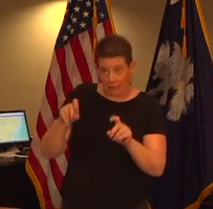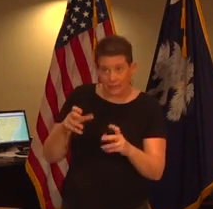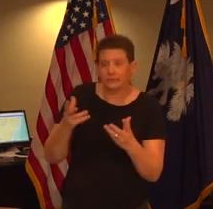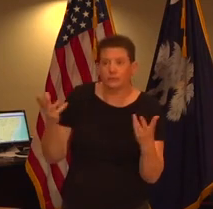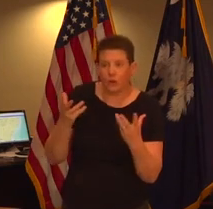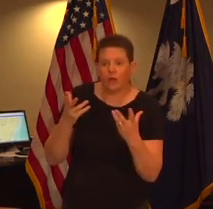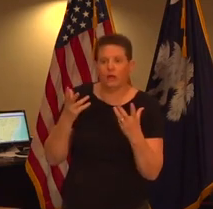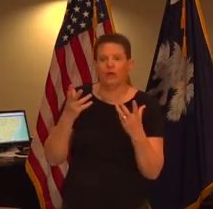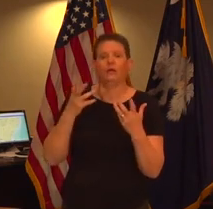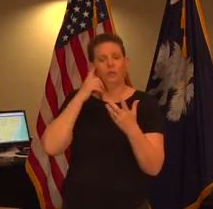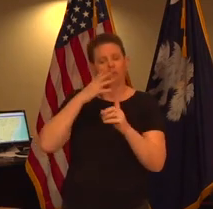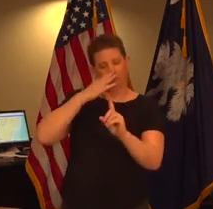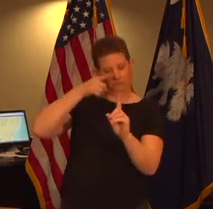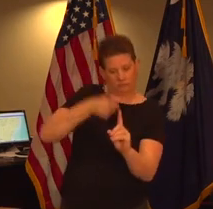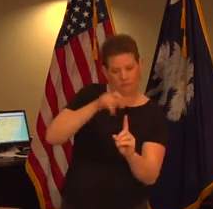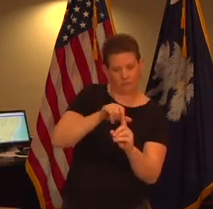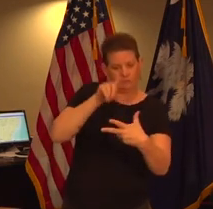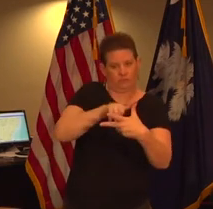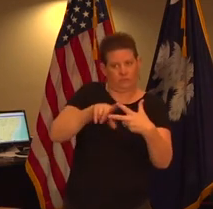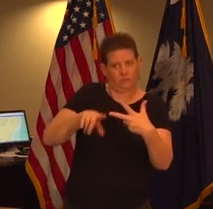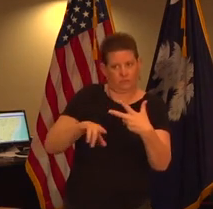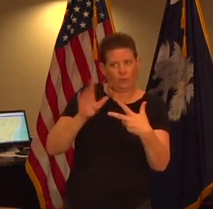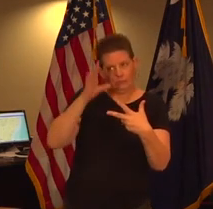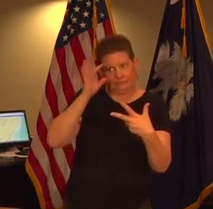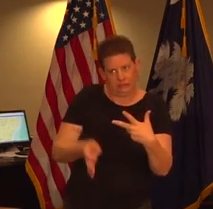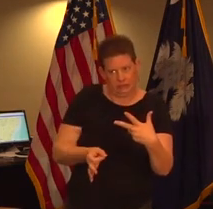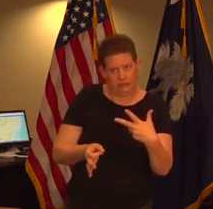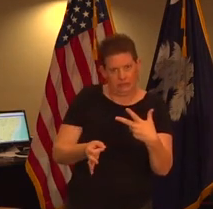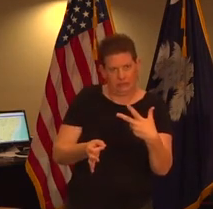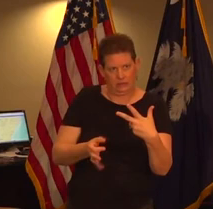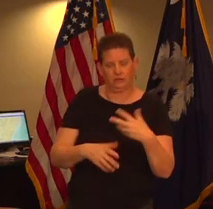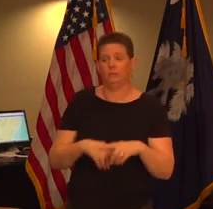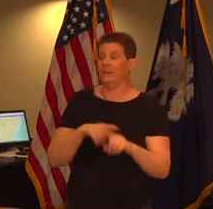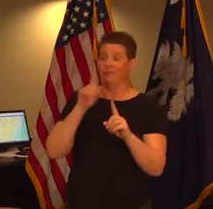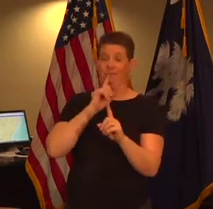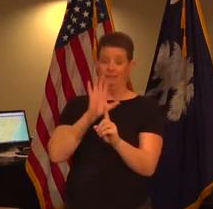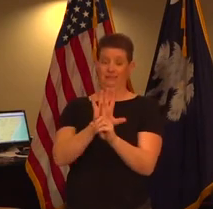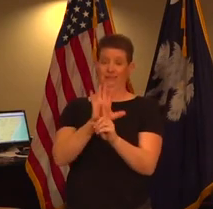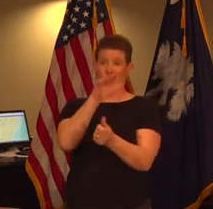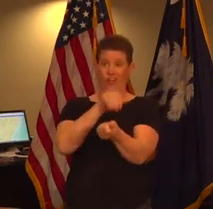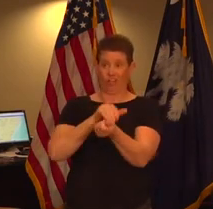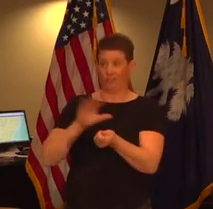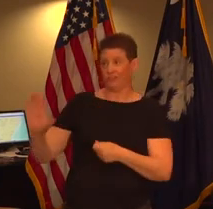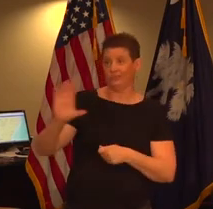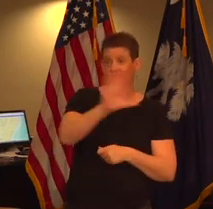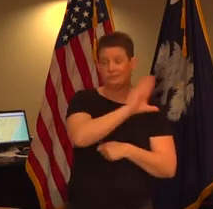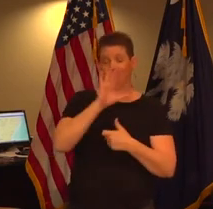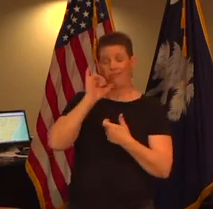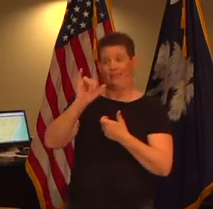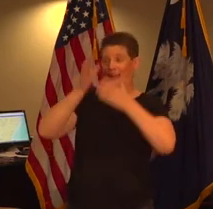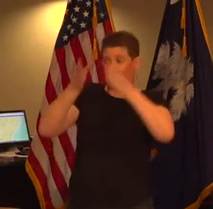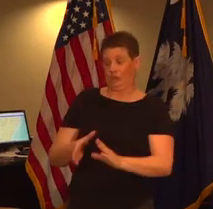clinically consistent signs and symptoms when we make that test but again it's up to the discretion of the health care provider if